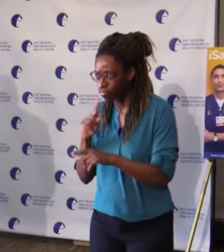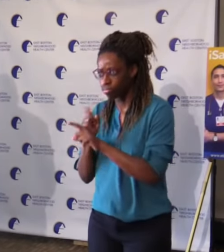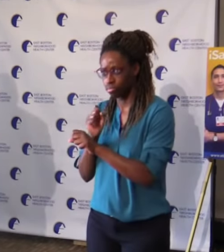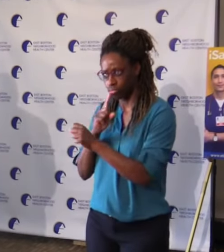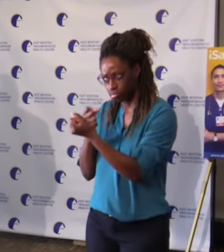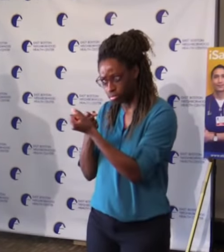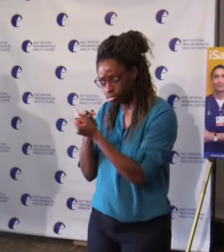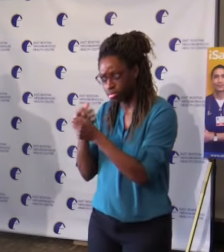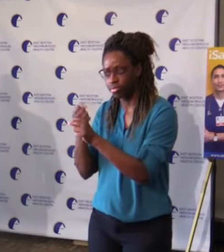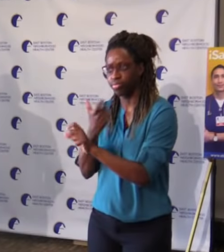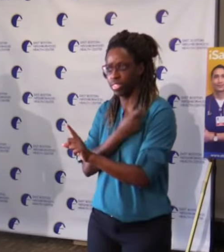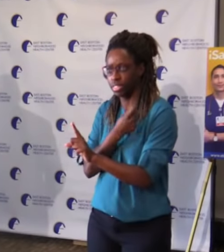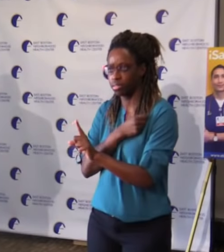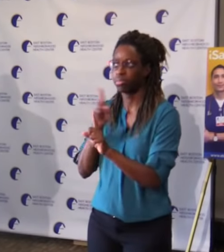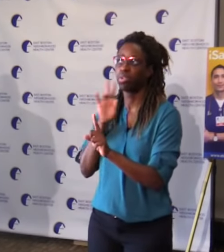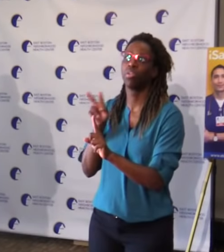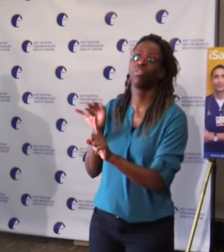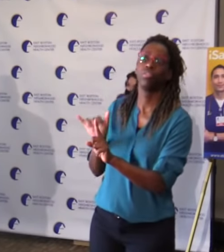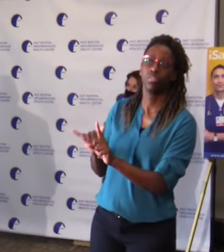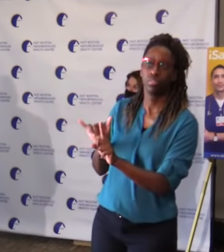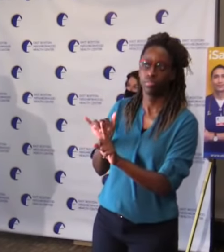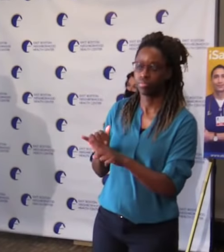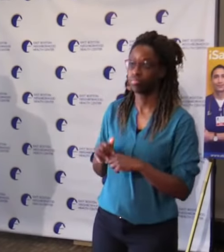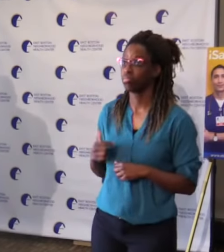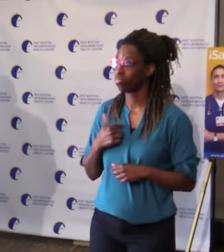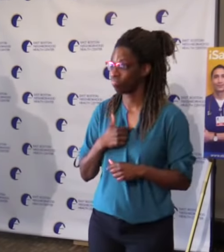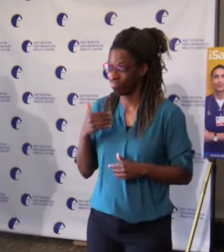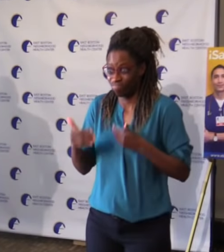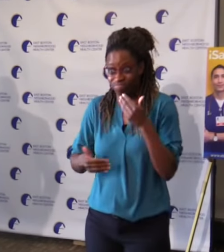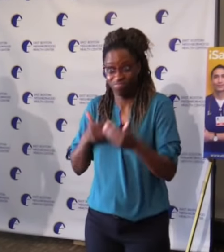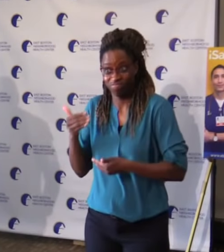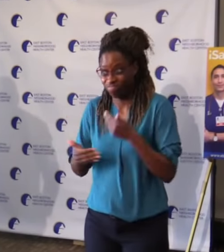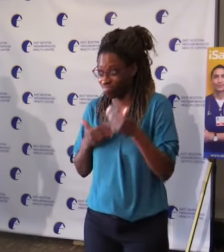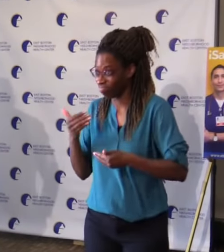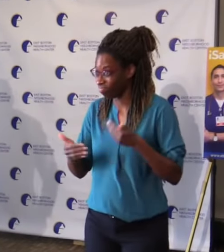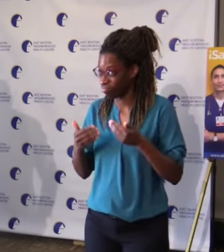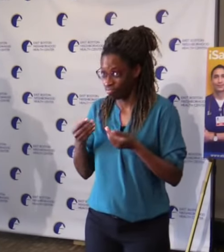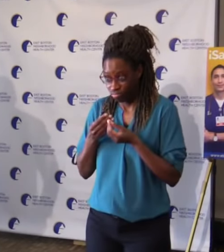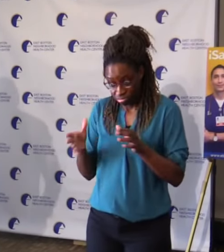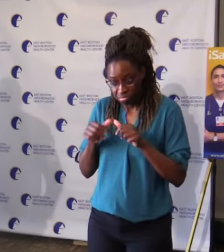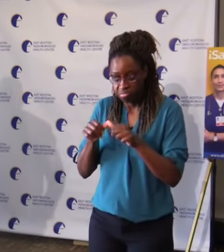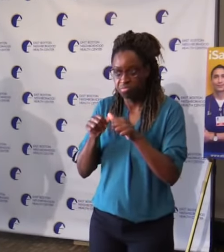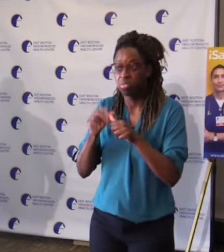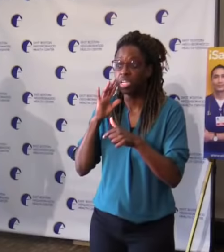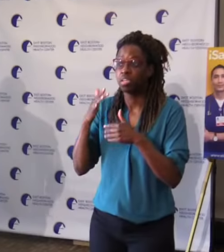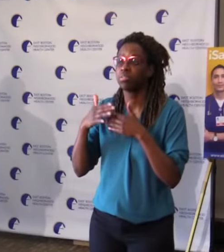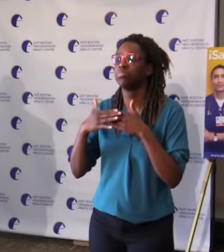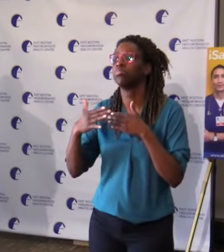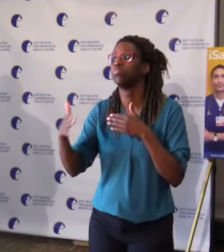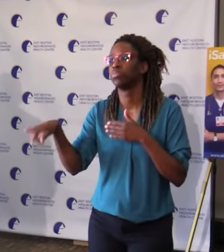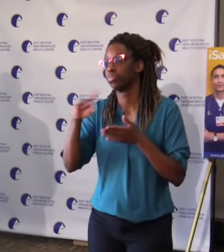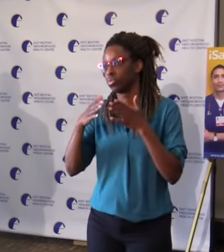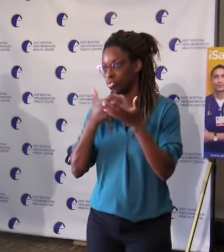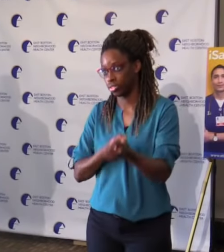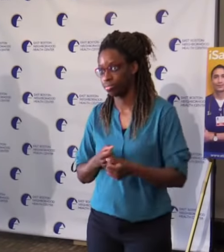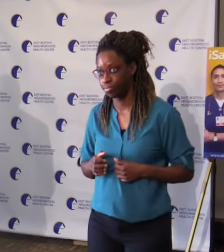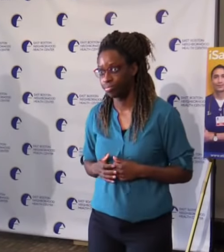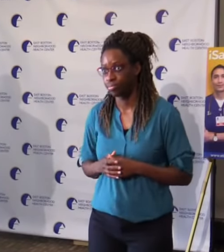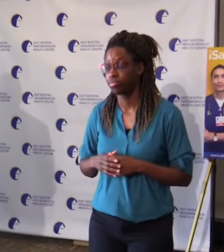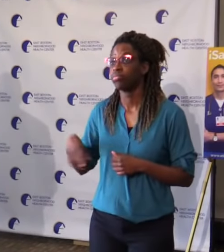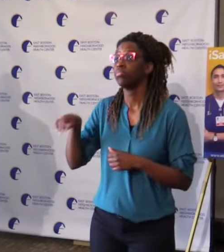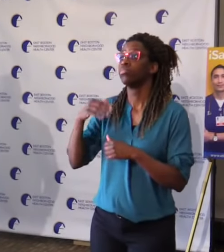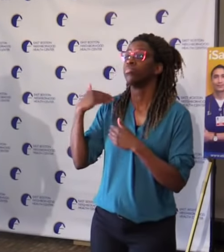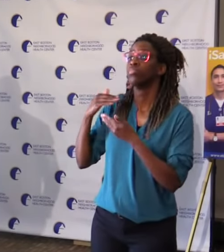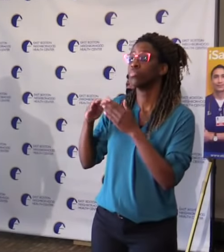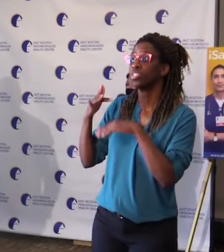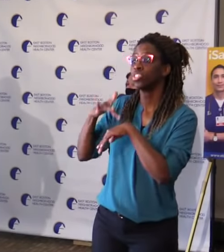And we're just getting started. Just like those in the early days of testing, community health centers are building up their capacity to deliver these life